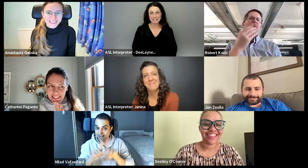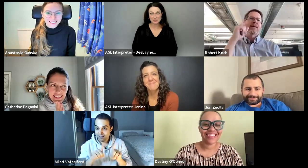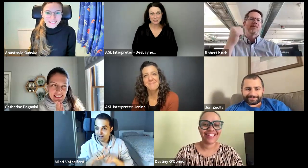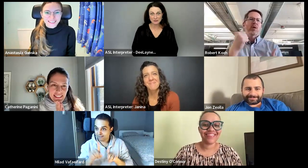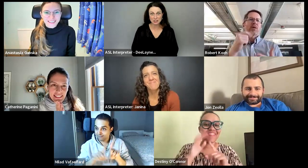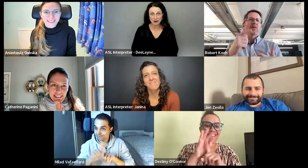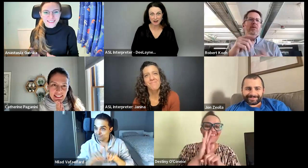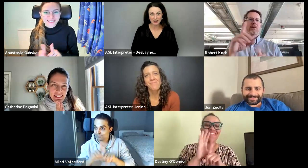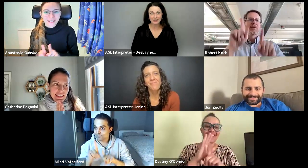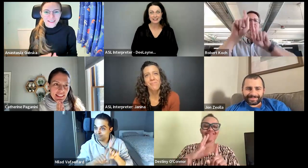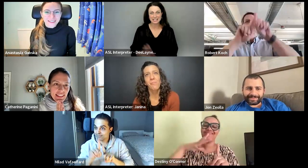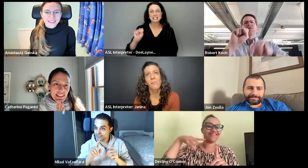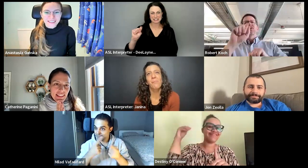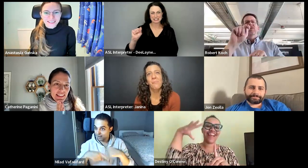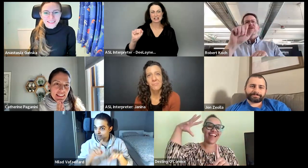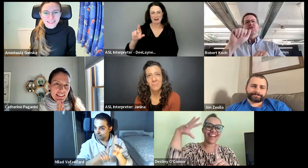Is that the sign for star?